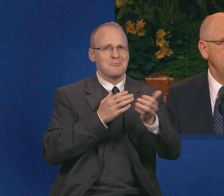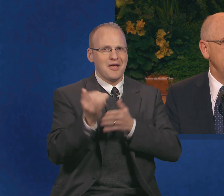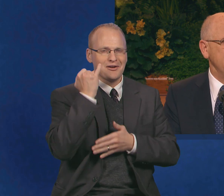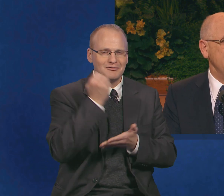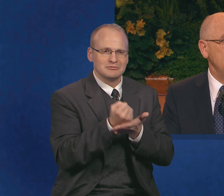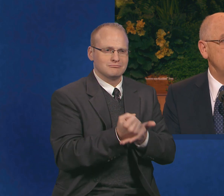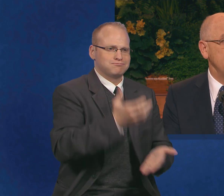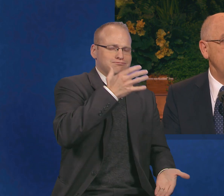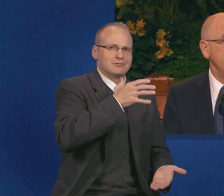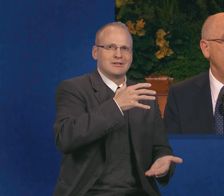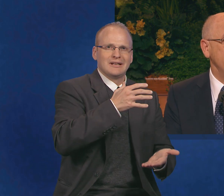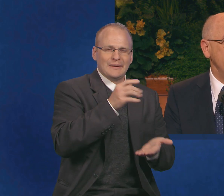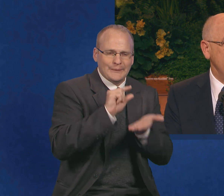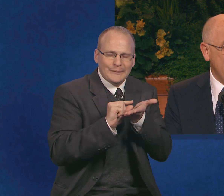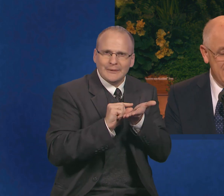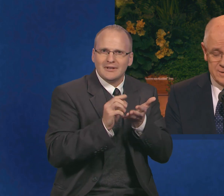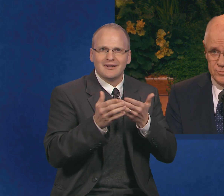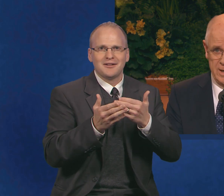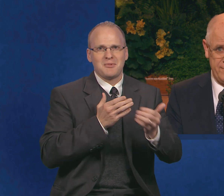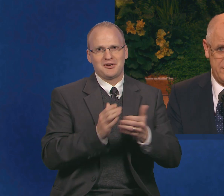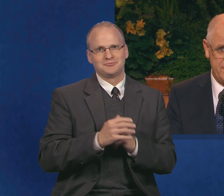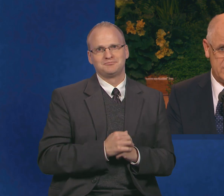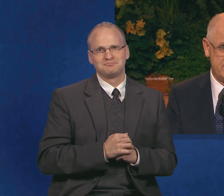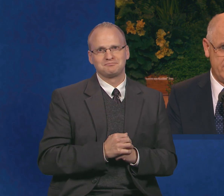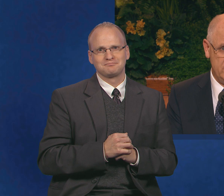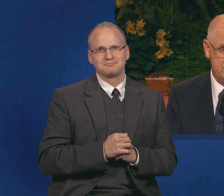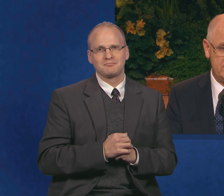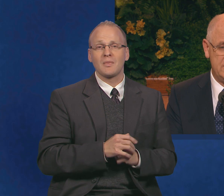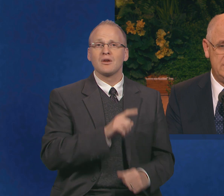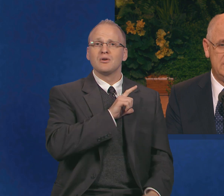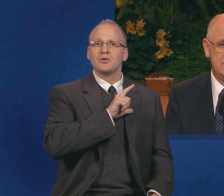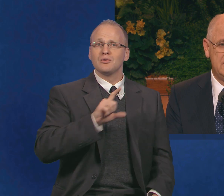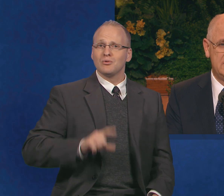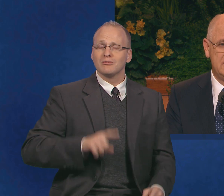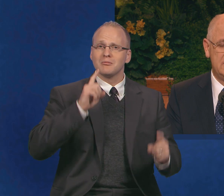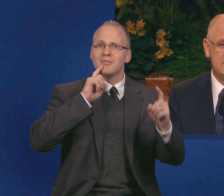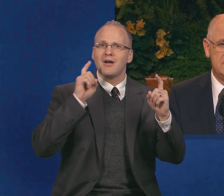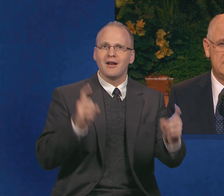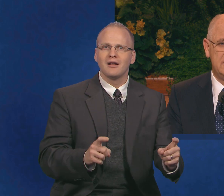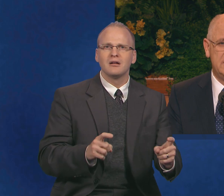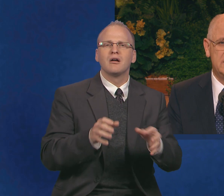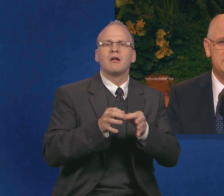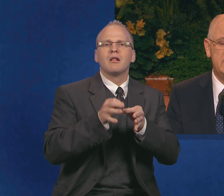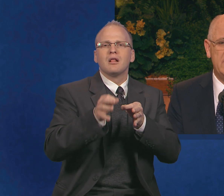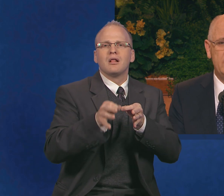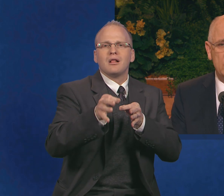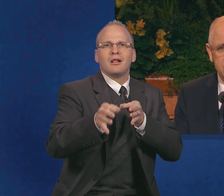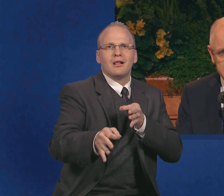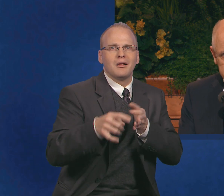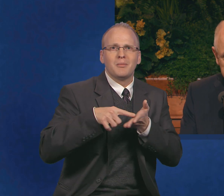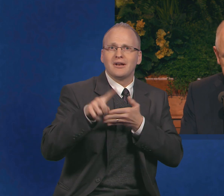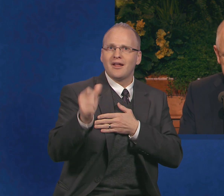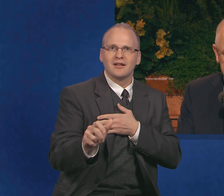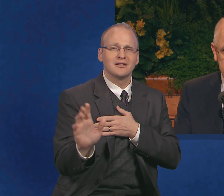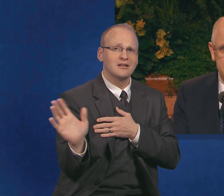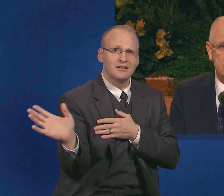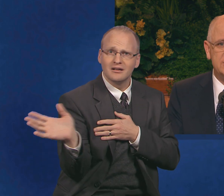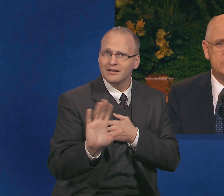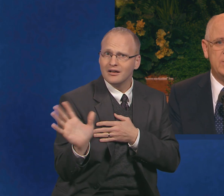Thou shalt not delay to offer the firstfruits. It has been my personal experience that the surest way